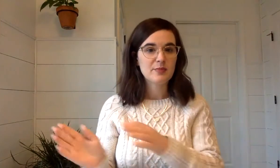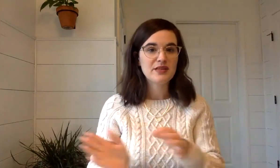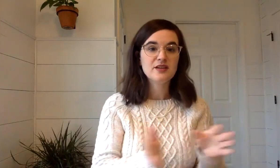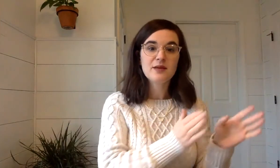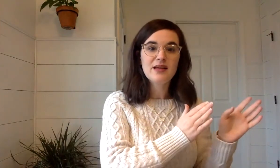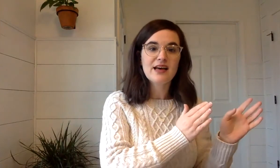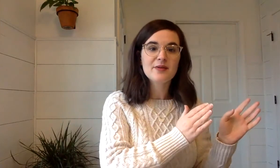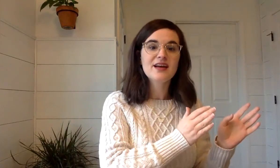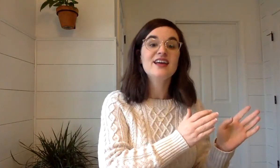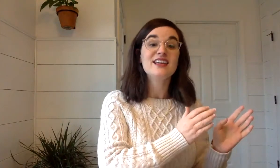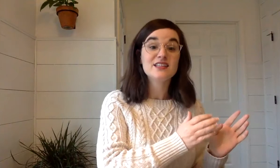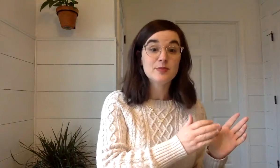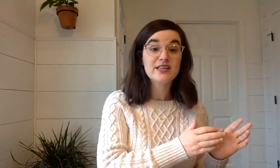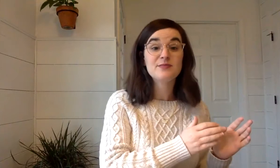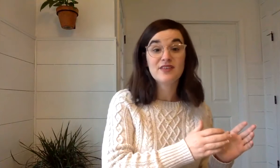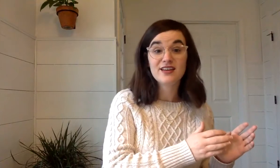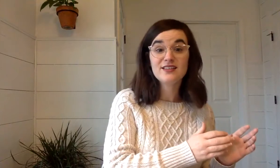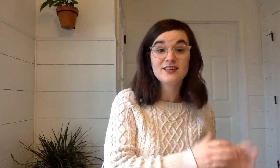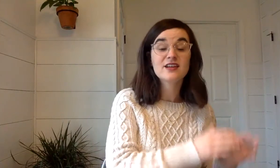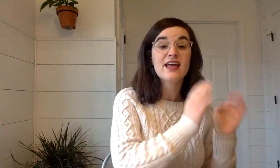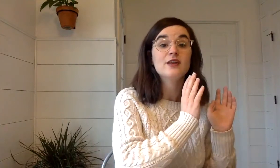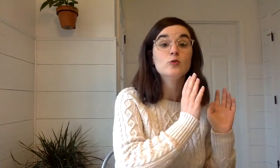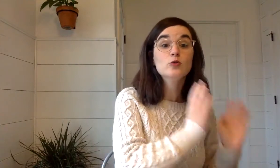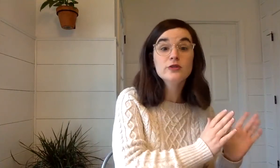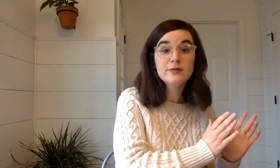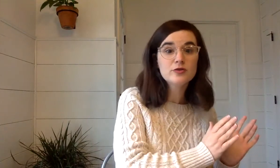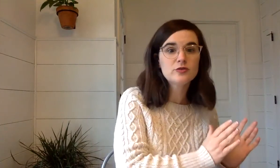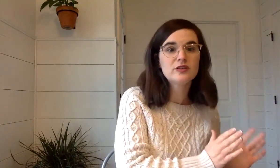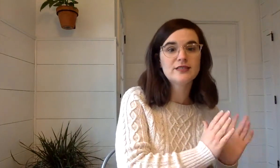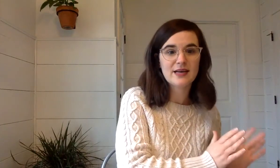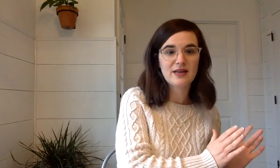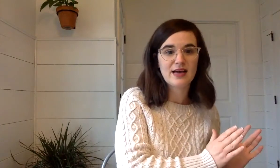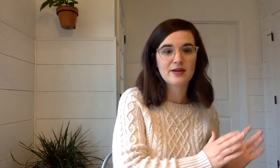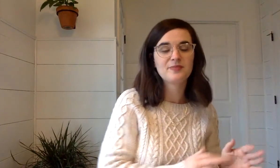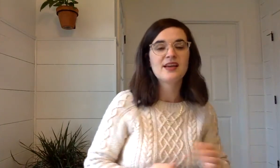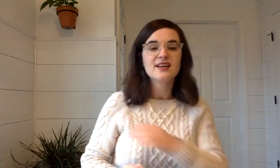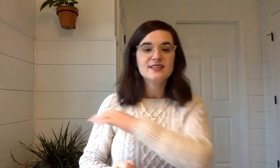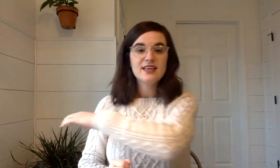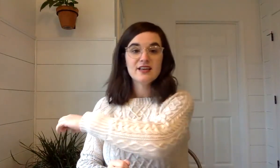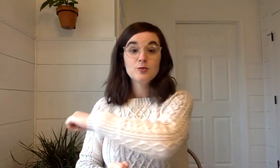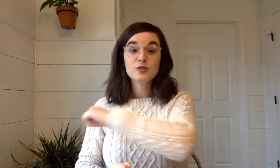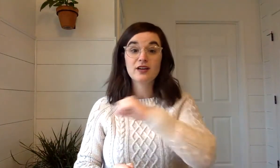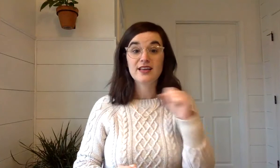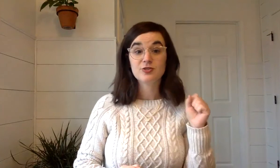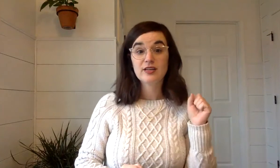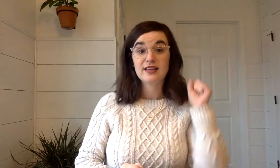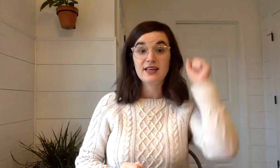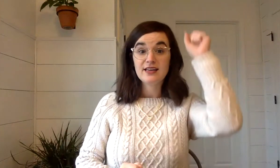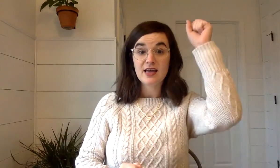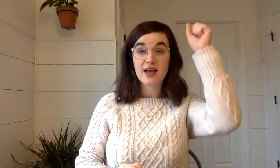repetir la palabra, y después me van a decir el último sonido de la palabra. Si quieren usar la estrategia de